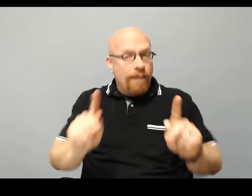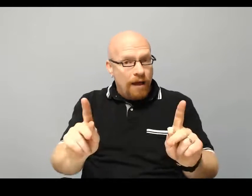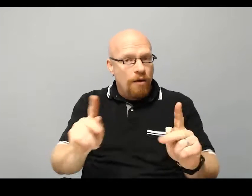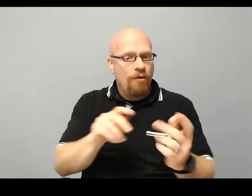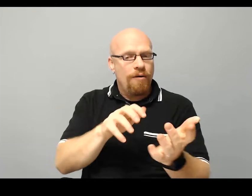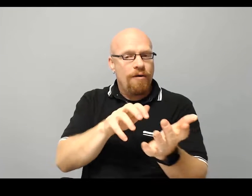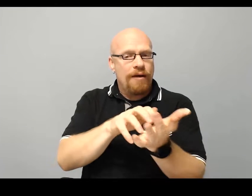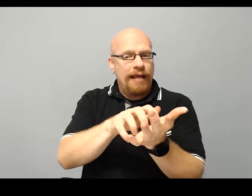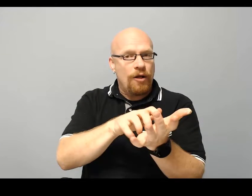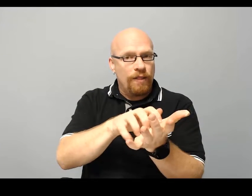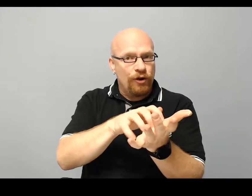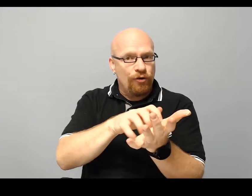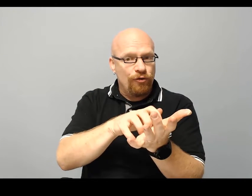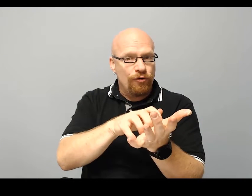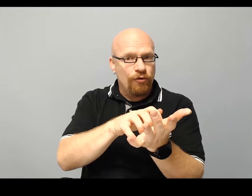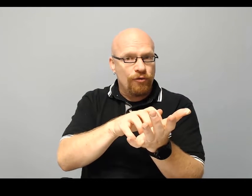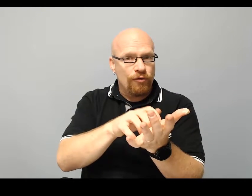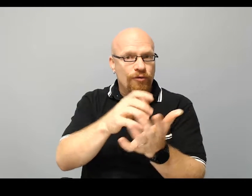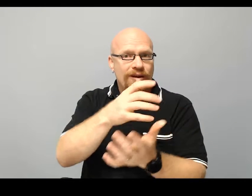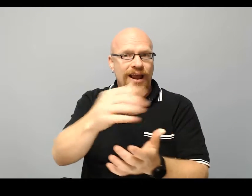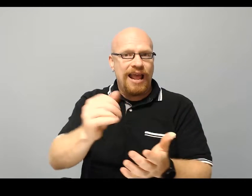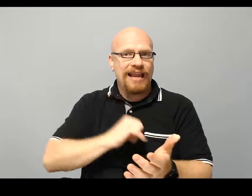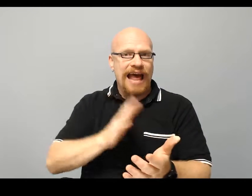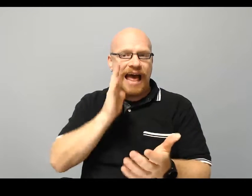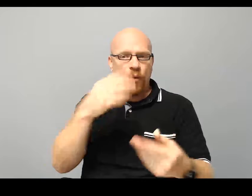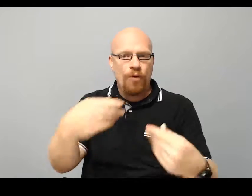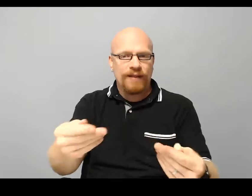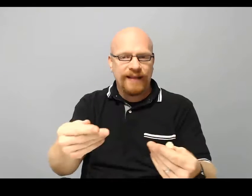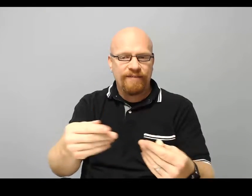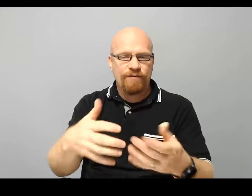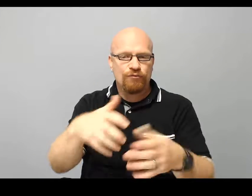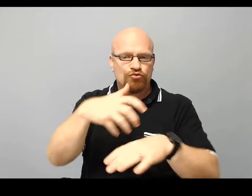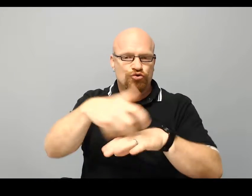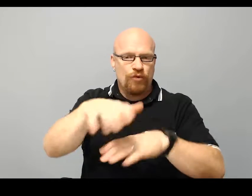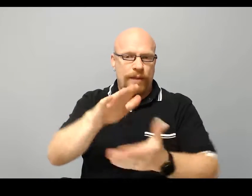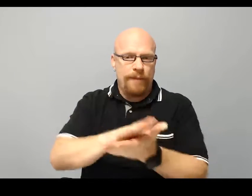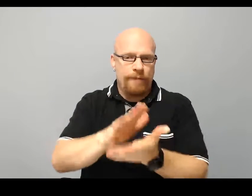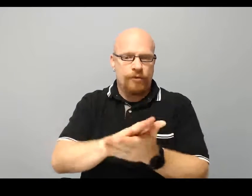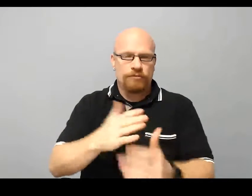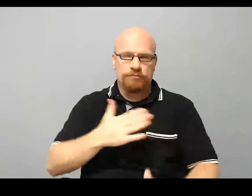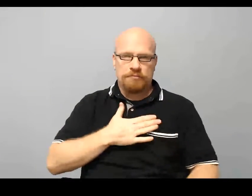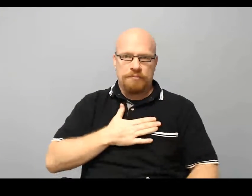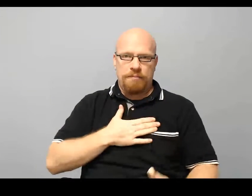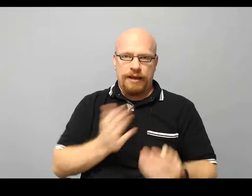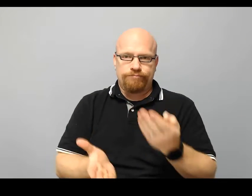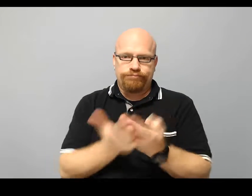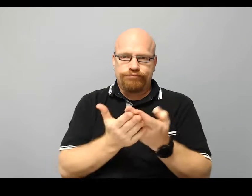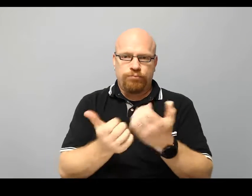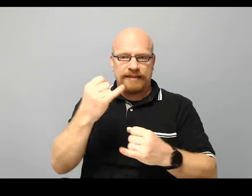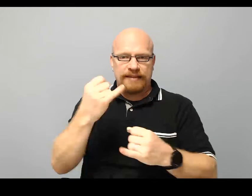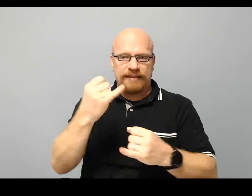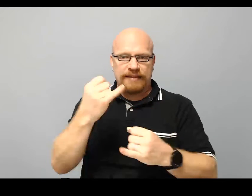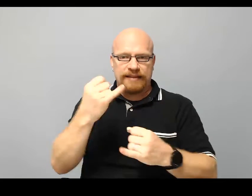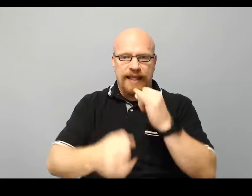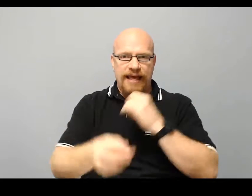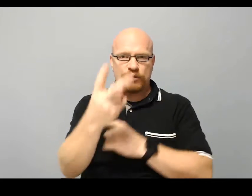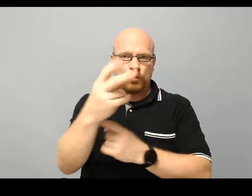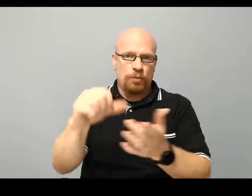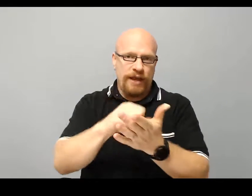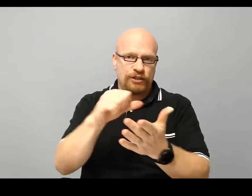Allow calculator, and I will give you scrap paper. My quick test, the last two pages.